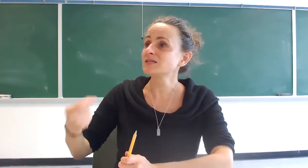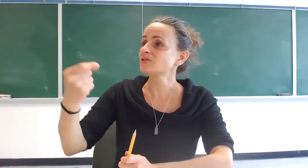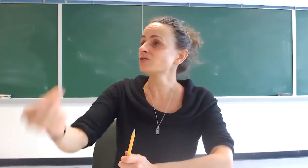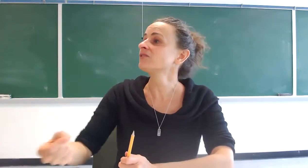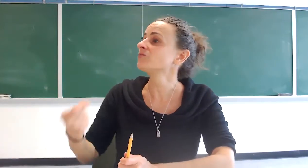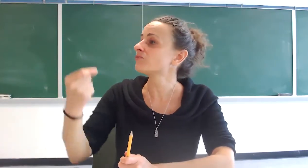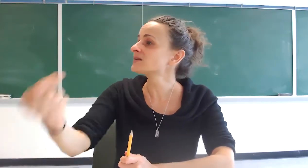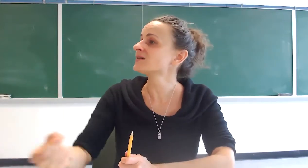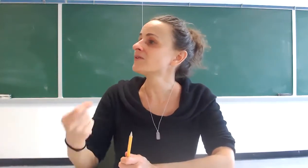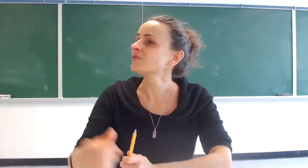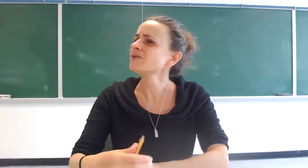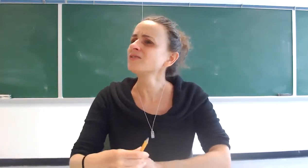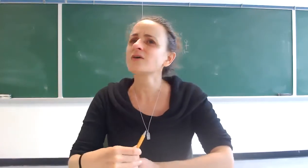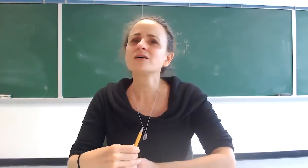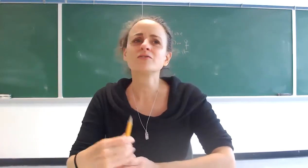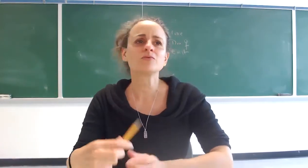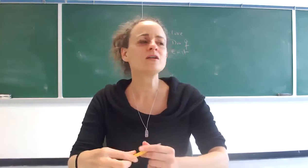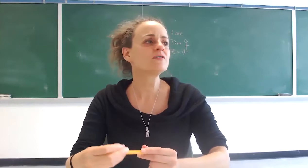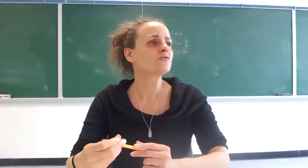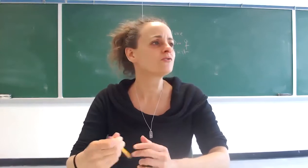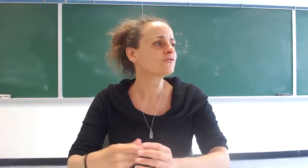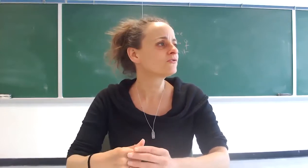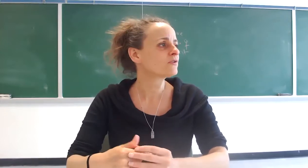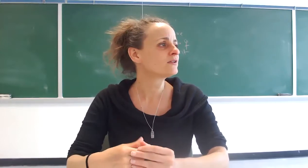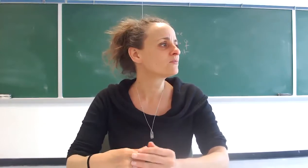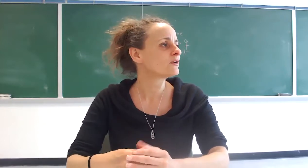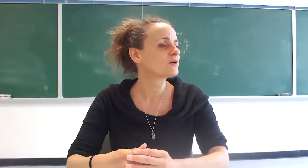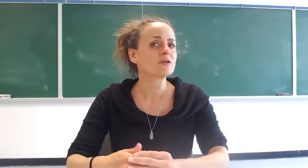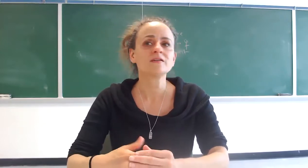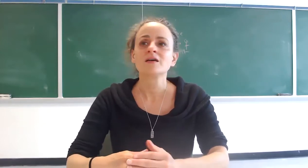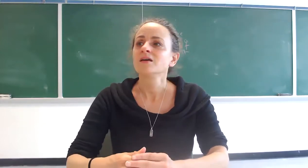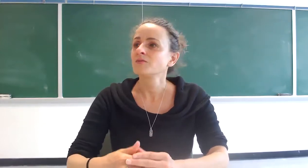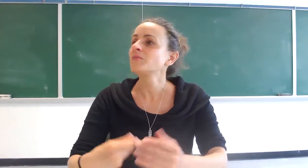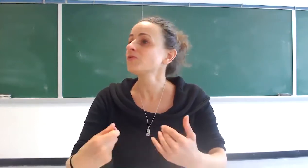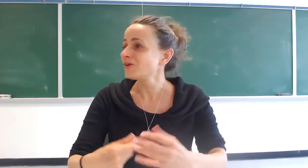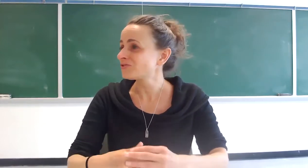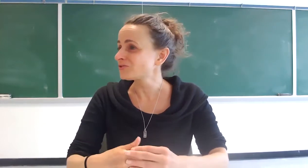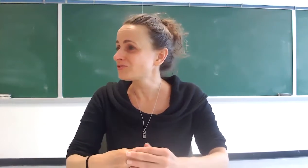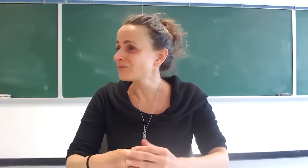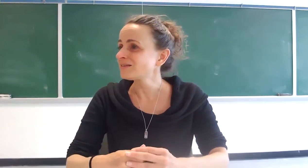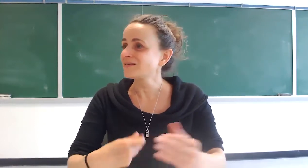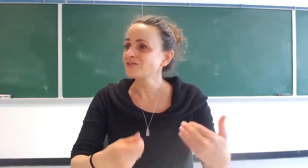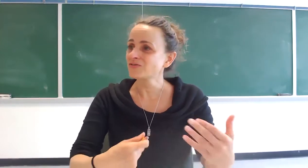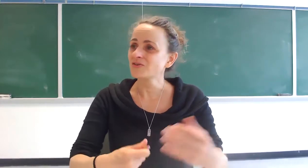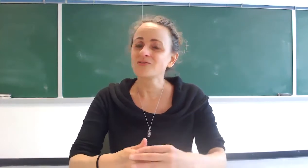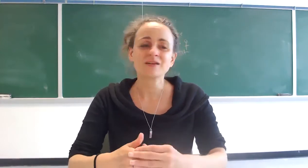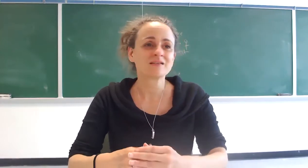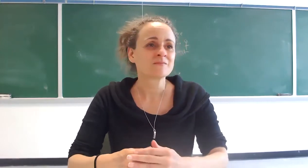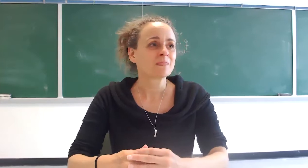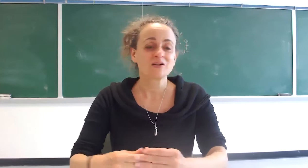they're trying to break something what are they trying to do what is the torture trying to break when he's the people who love to torture right this is not just for information they're